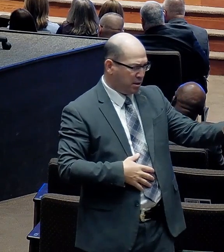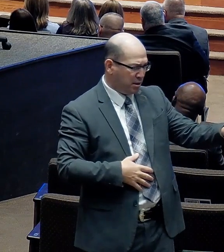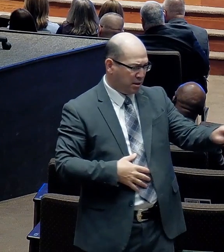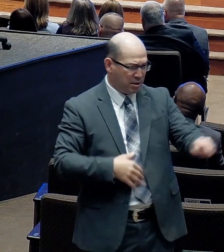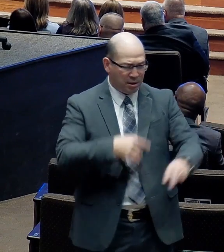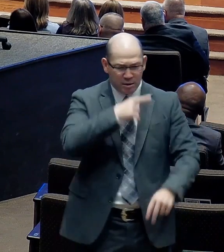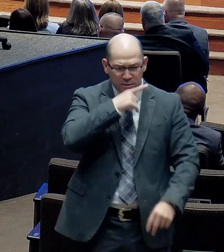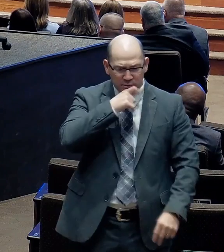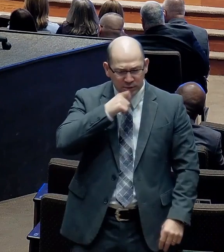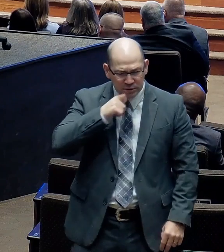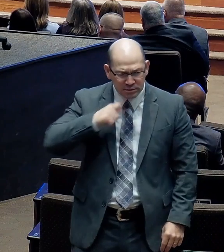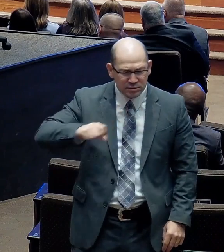bowl.